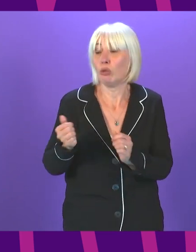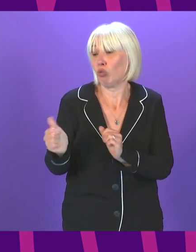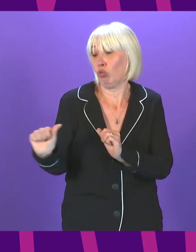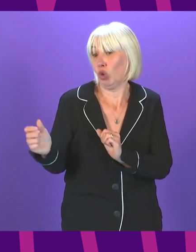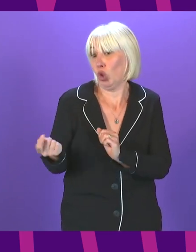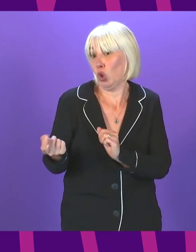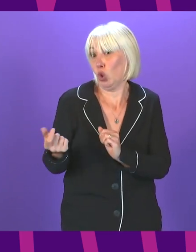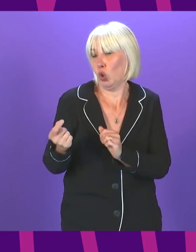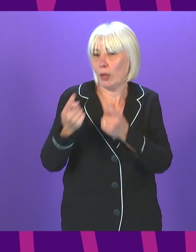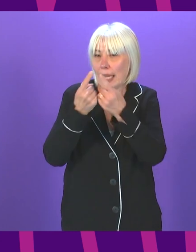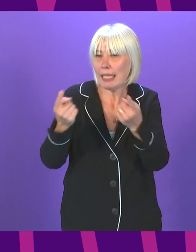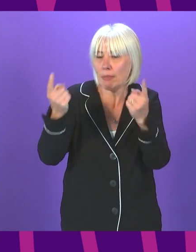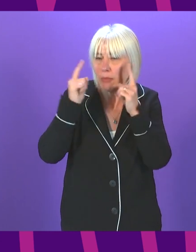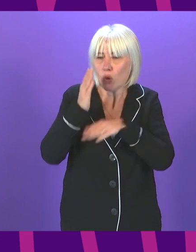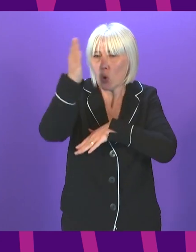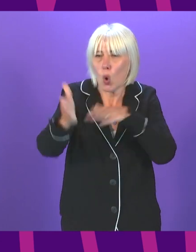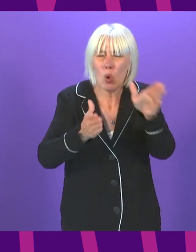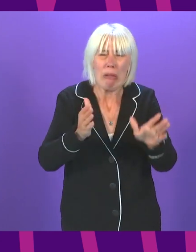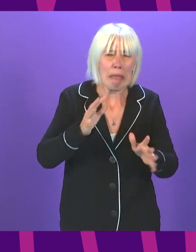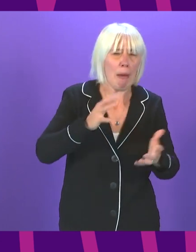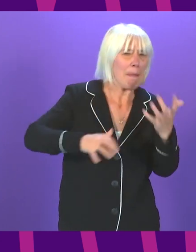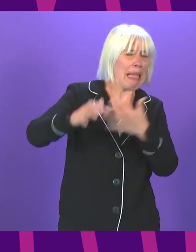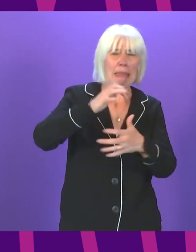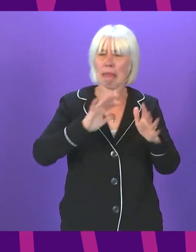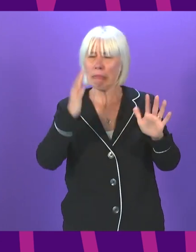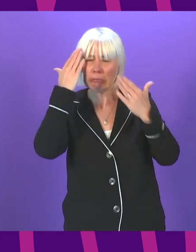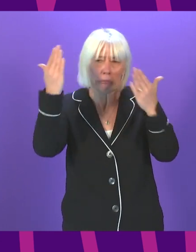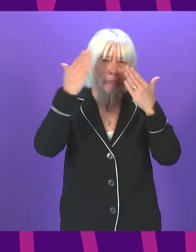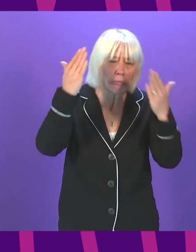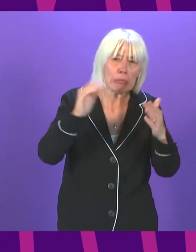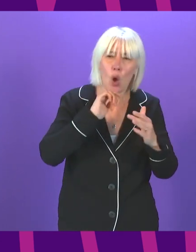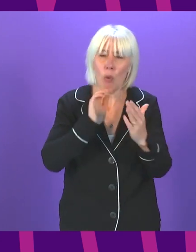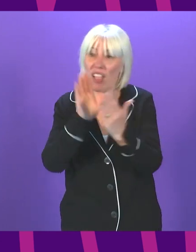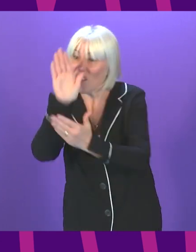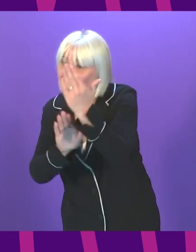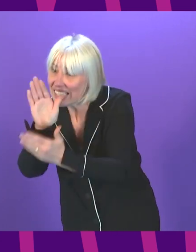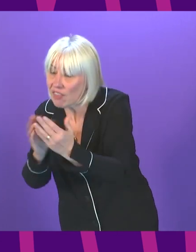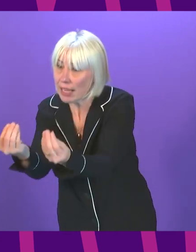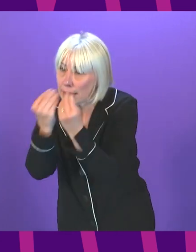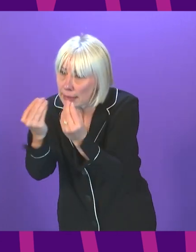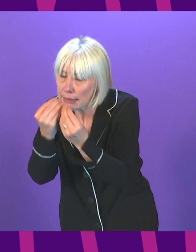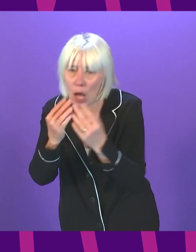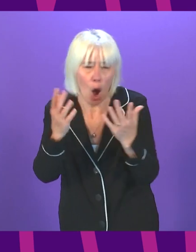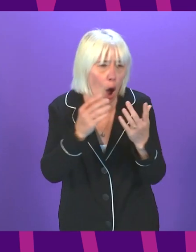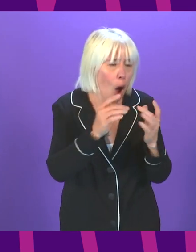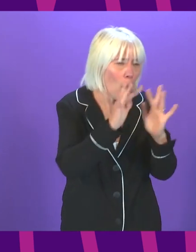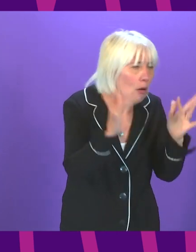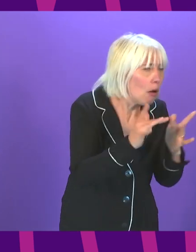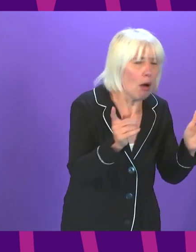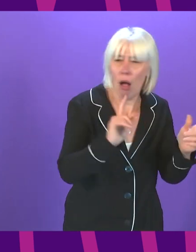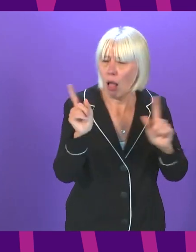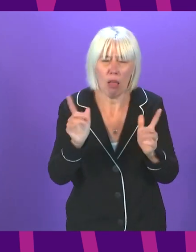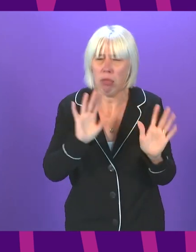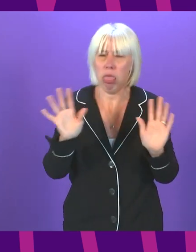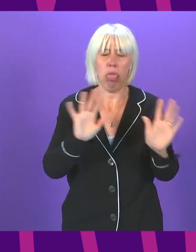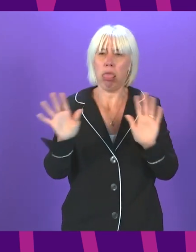are getting mixed experiences and expectations on whether they are going to get face-to-face teaching. So, can the first minister please clarify whether